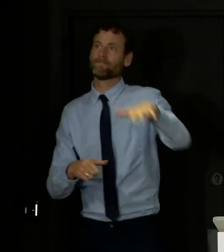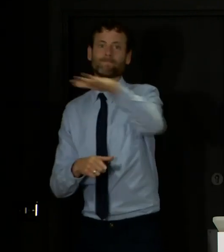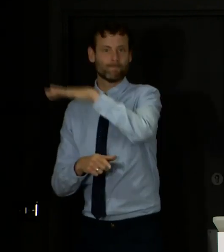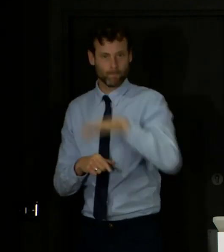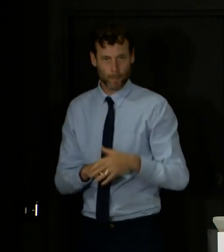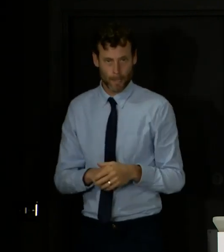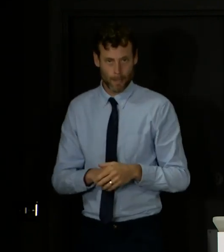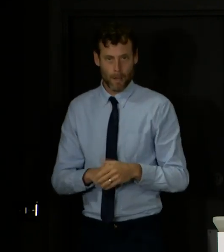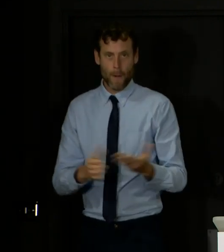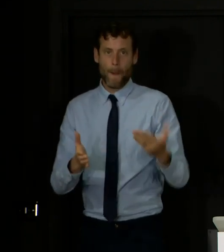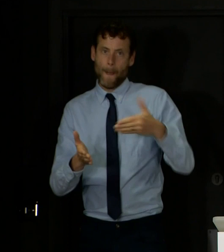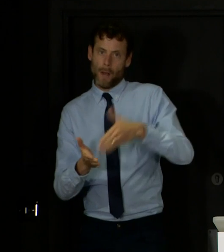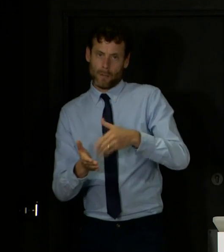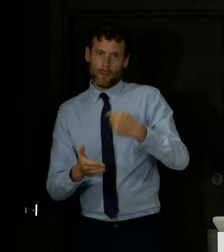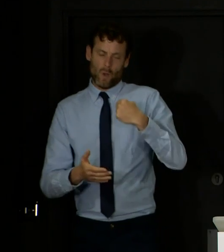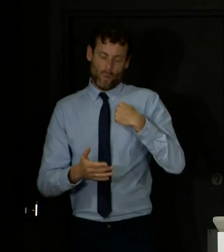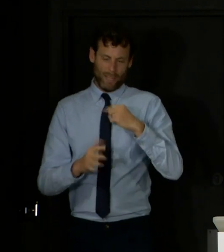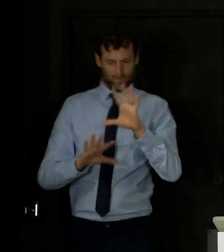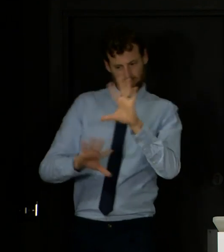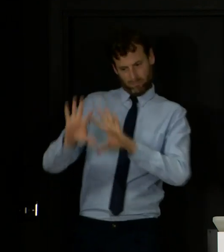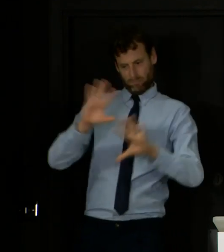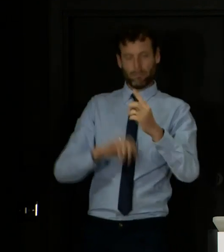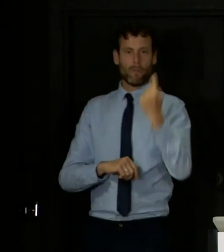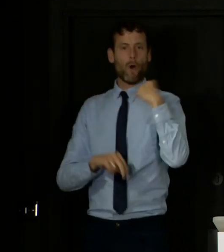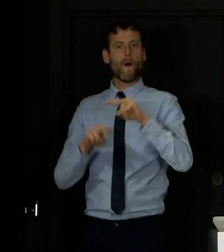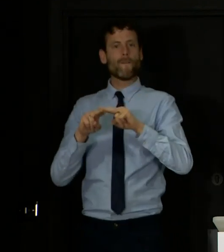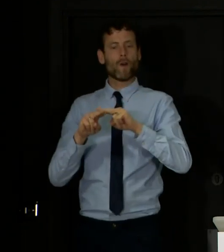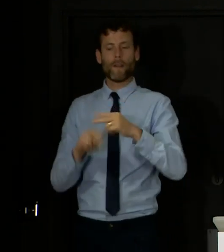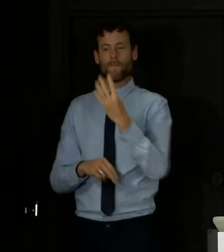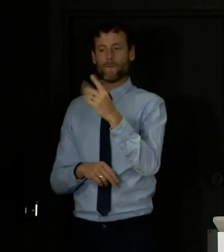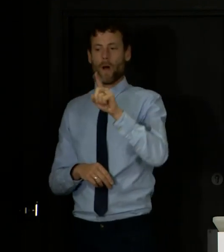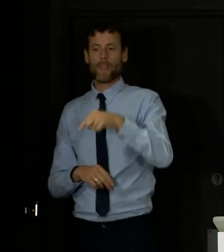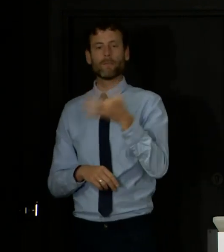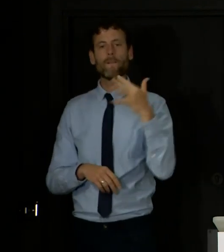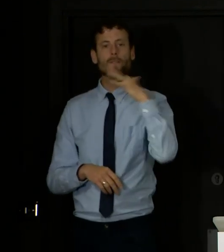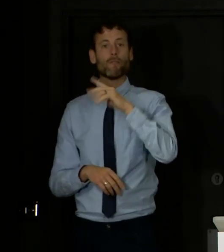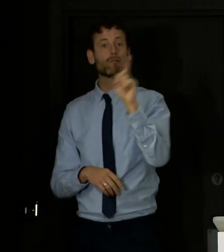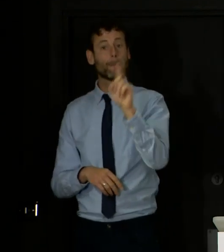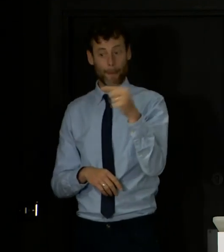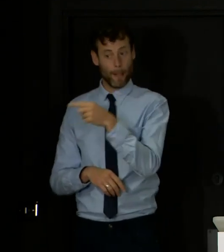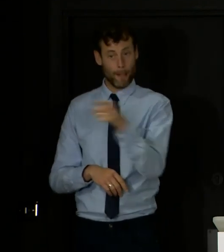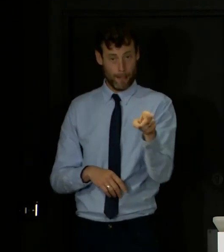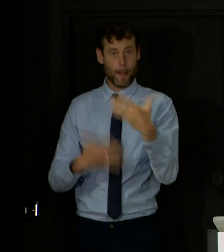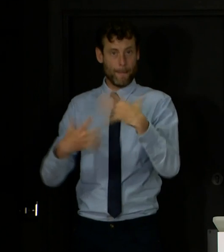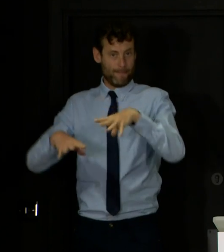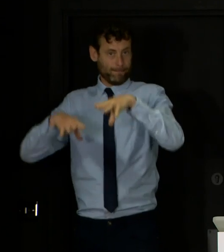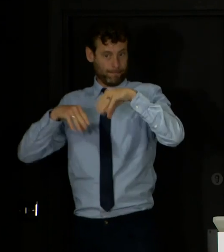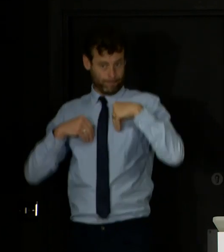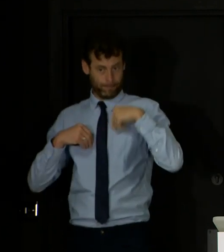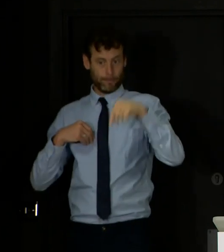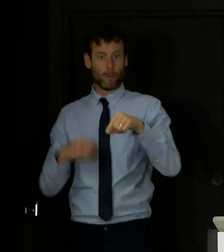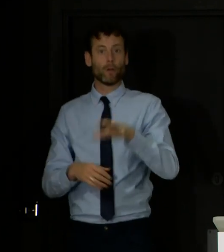In addition we estimate that last Friday 4,500 people in Scotland had the virus and were